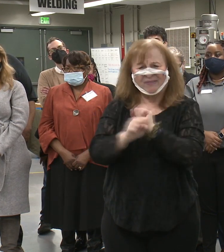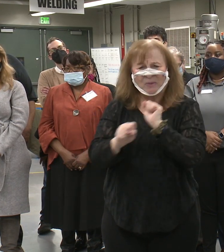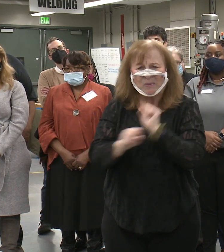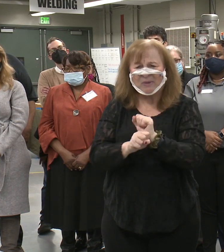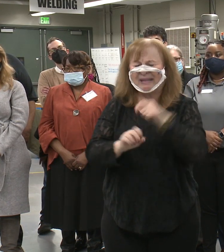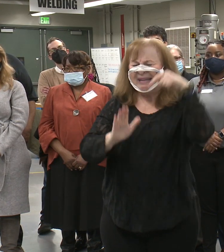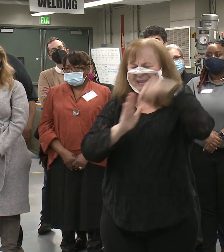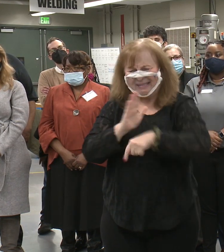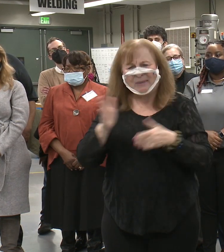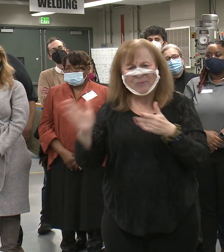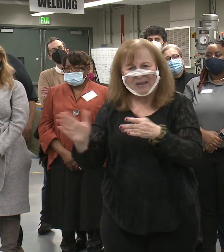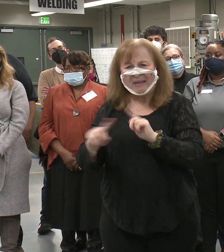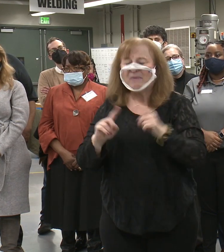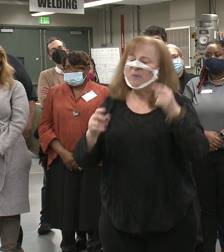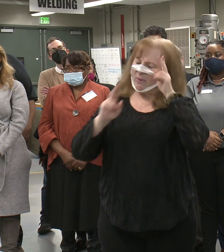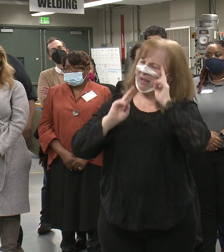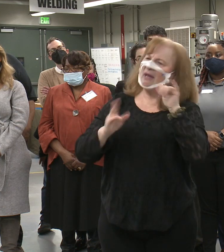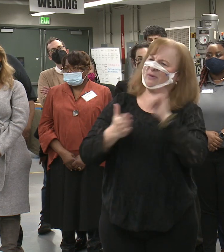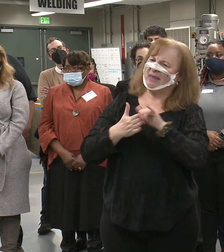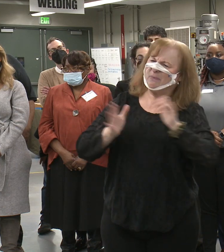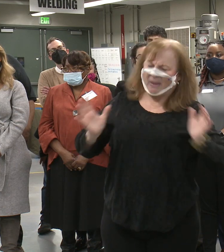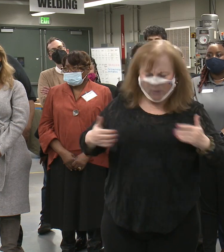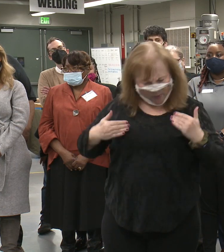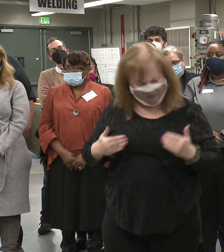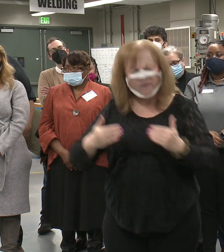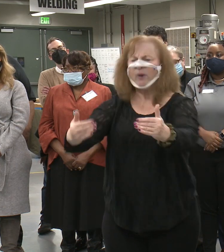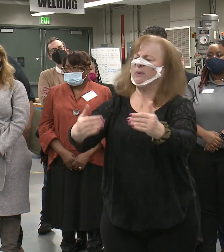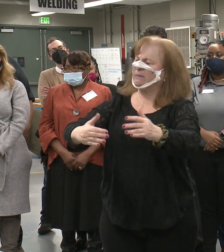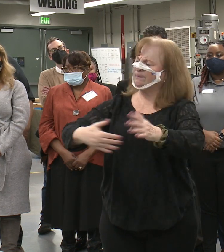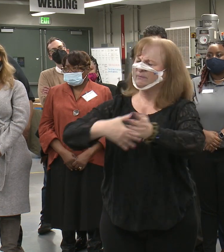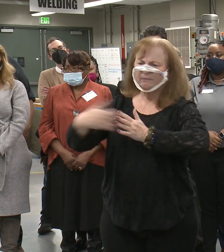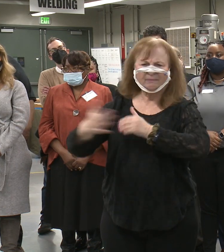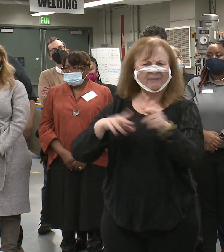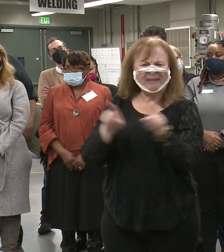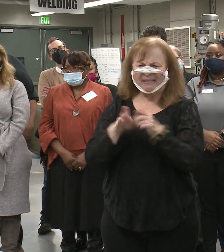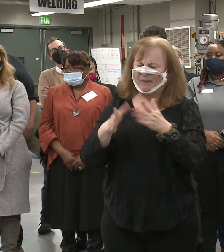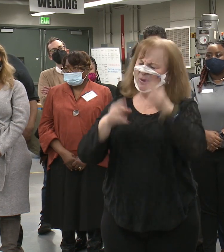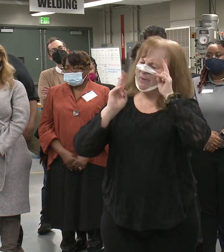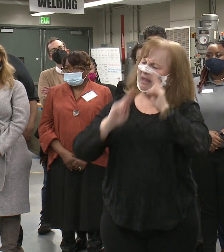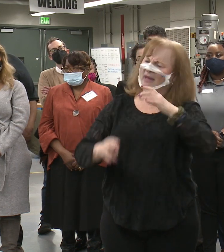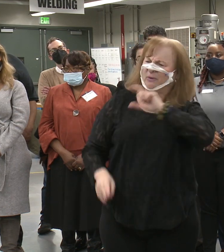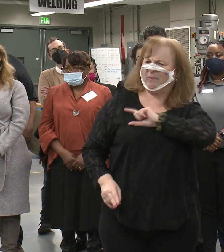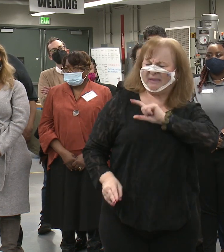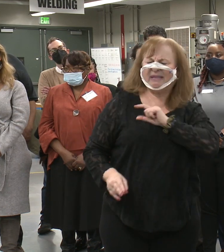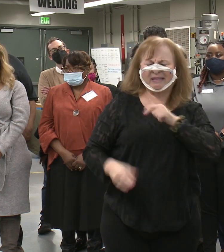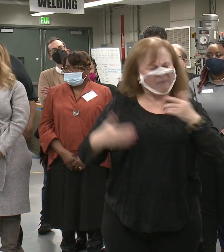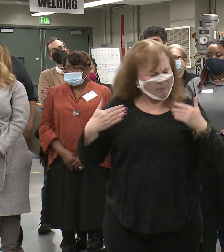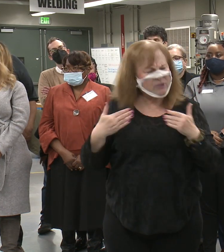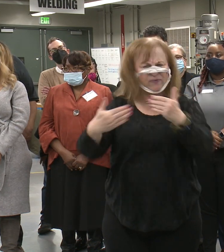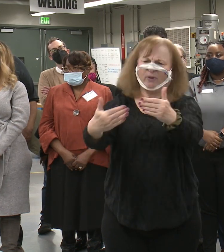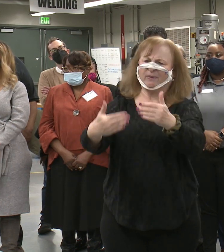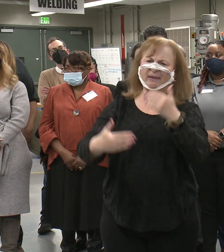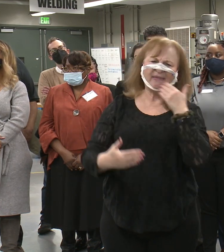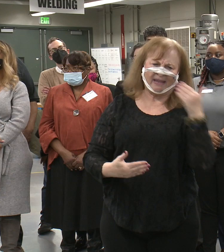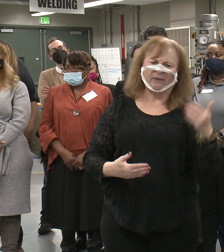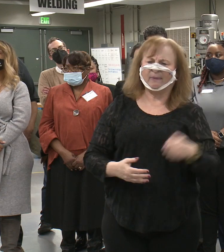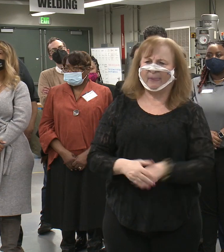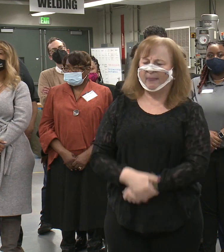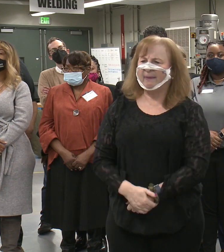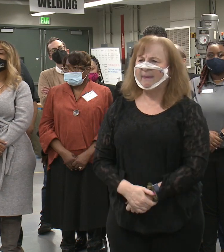in a deep way, but we're going to honor them by pushing forward the same way we will honor police officers' death by pushing forward. Thank you.